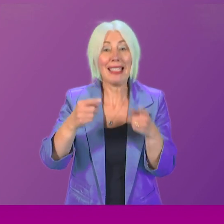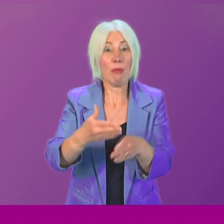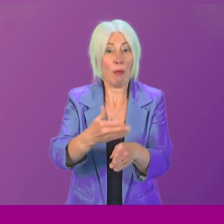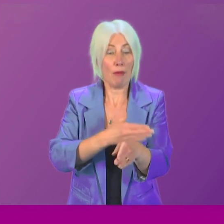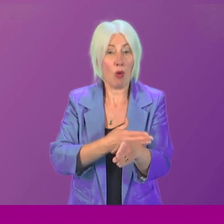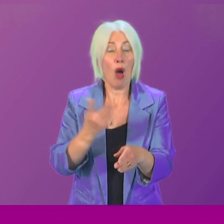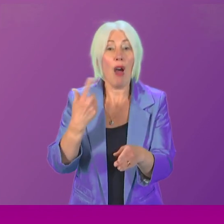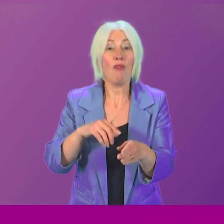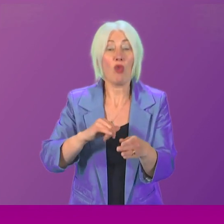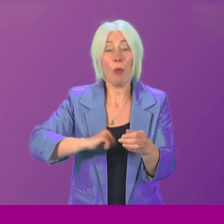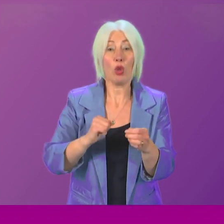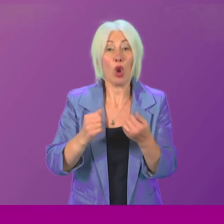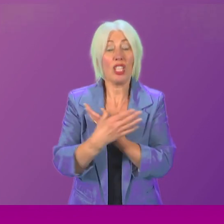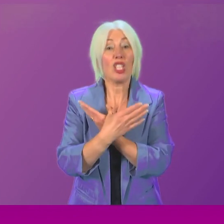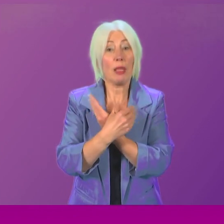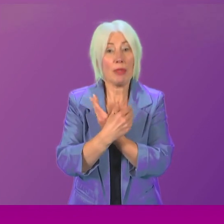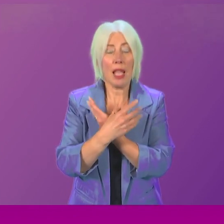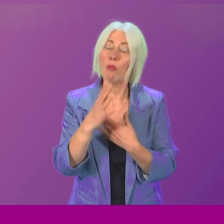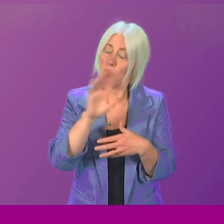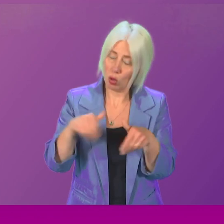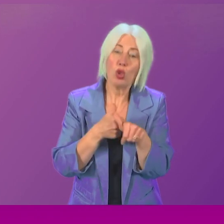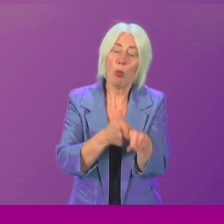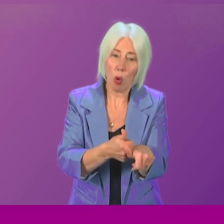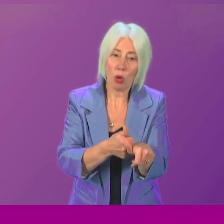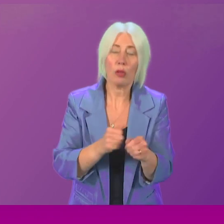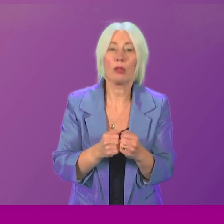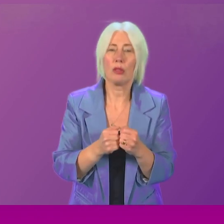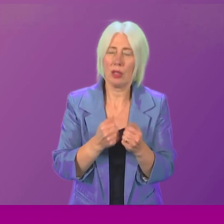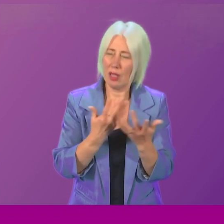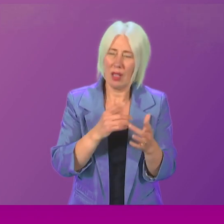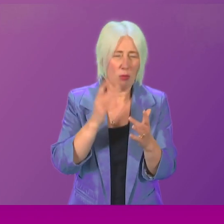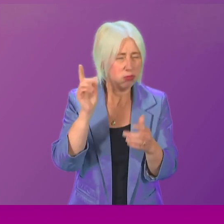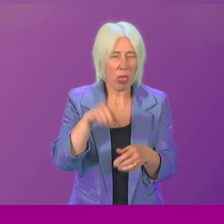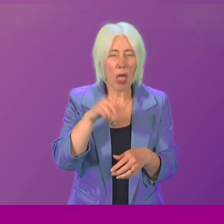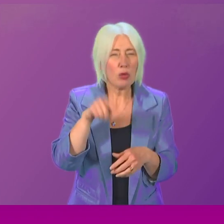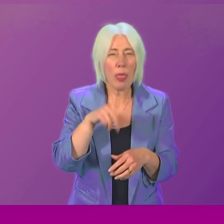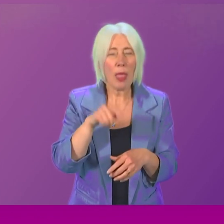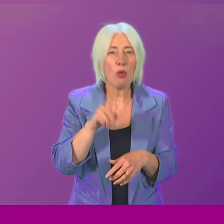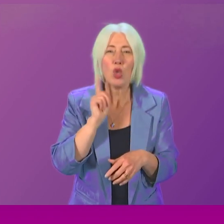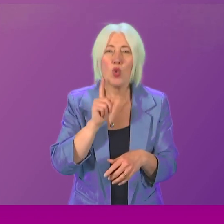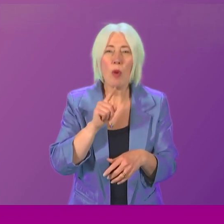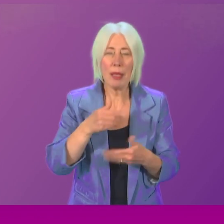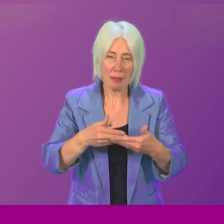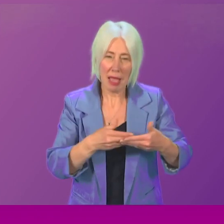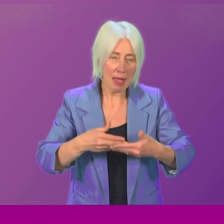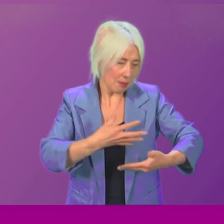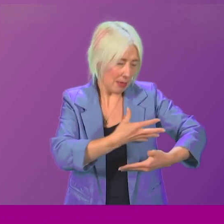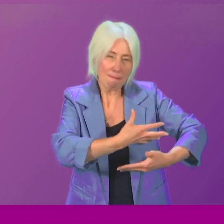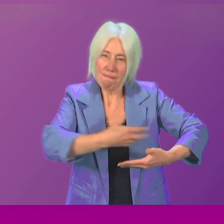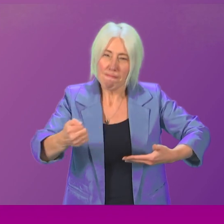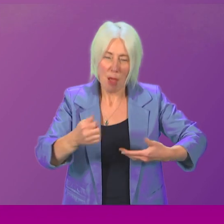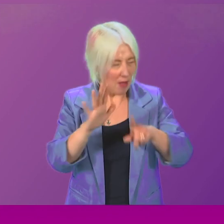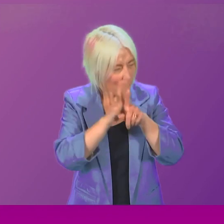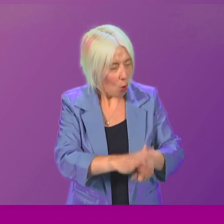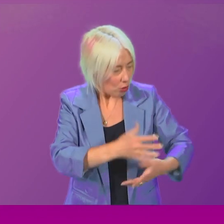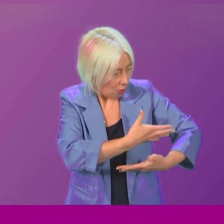Scottish Liberal Democrats, echo its sentiments. Tens of thousands of Scottish women had their child forcibly taken from them